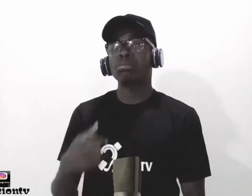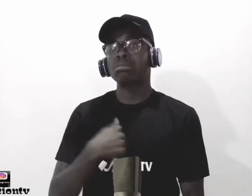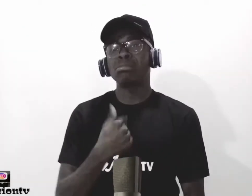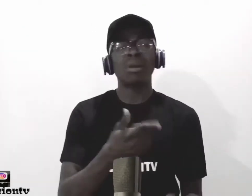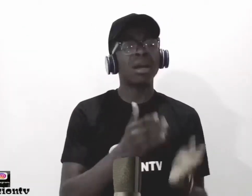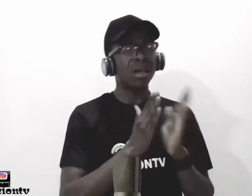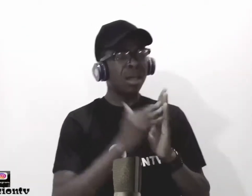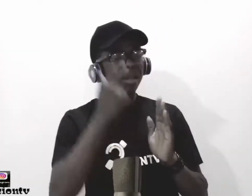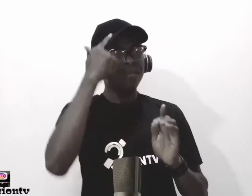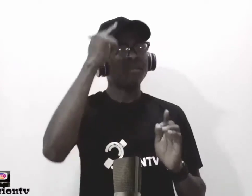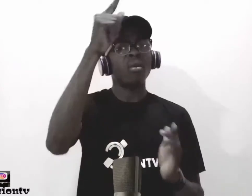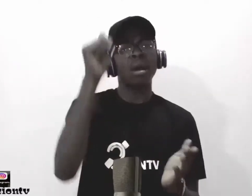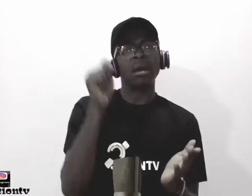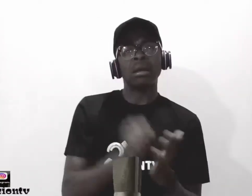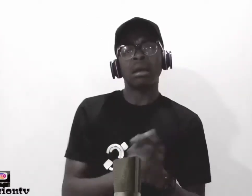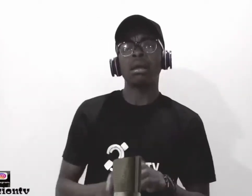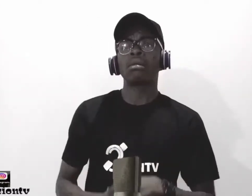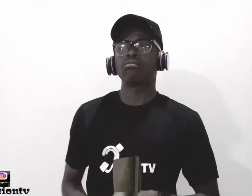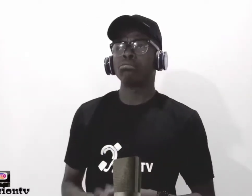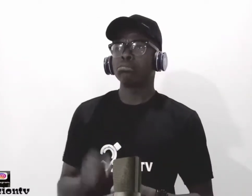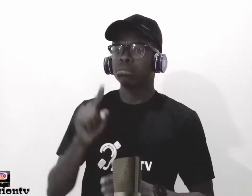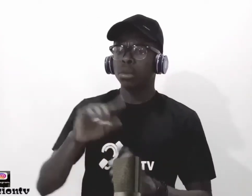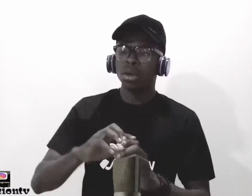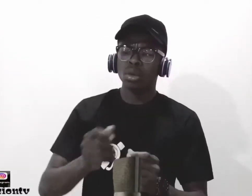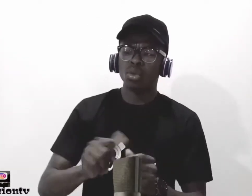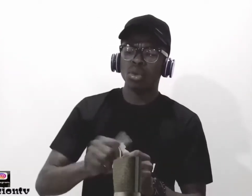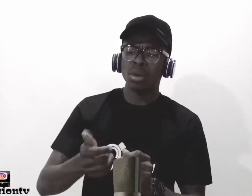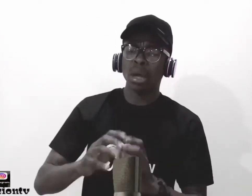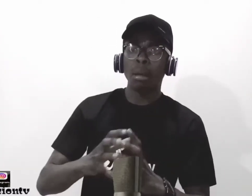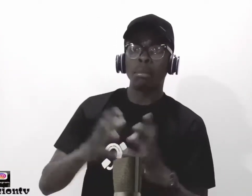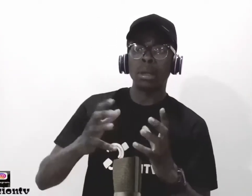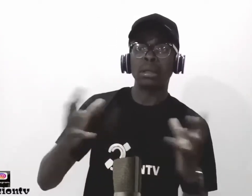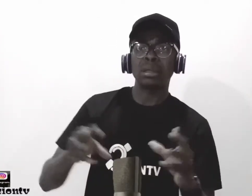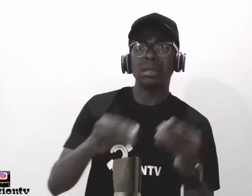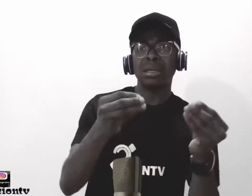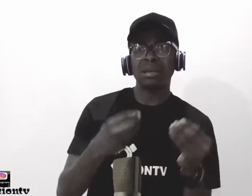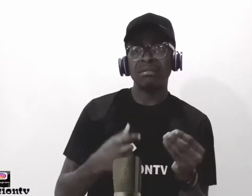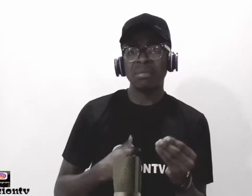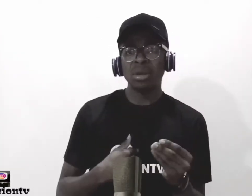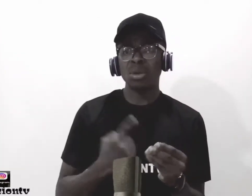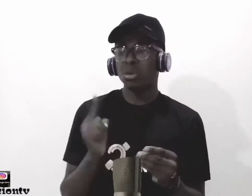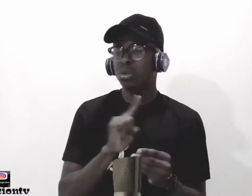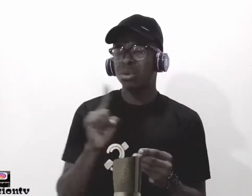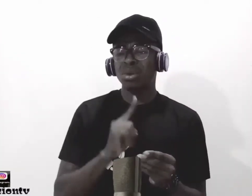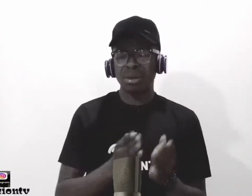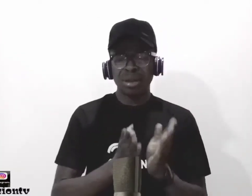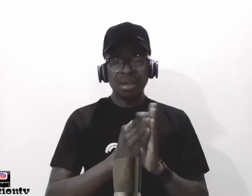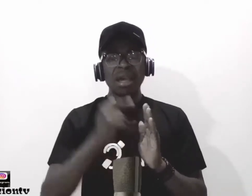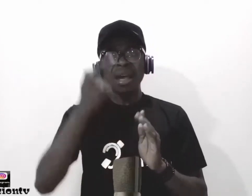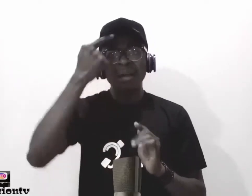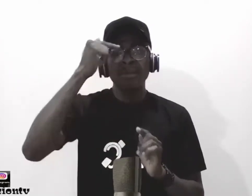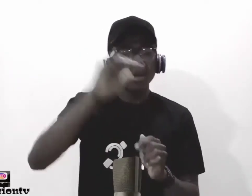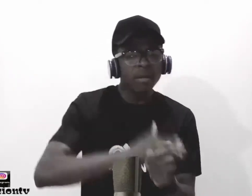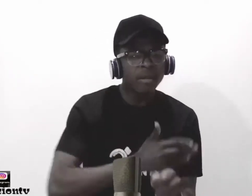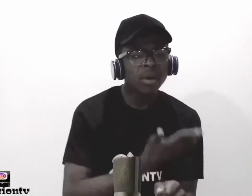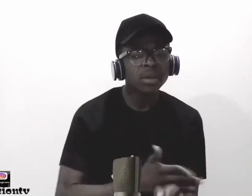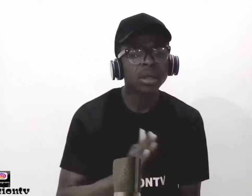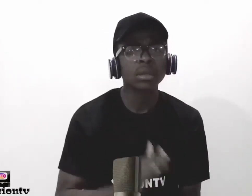I'll ask you for one thing, so you count plenty You know how they ask me for change